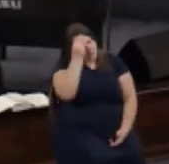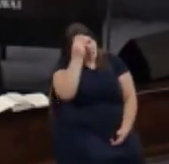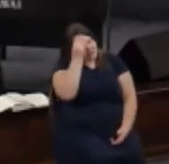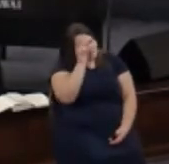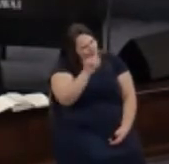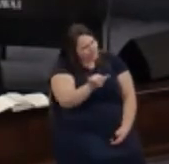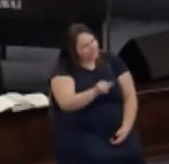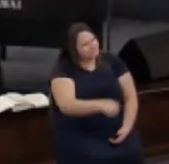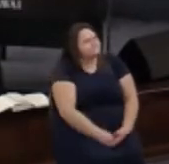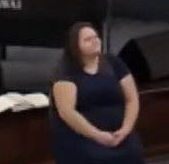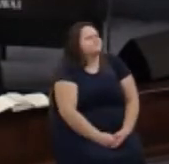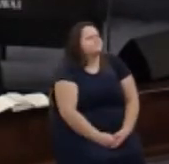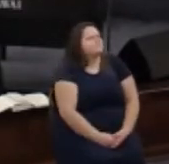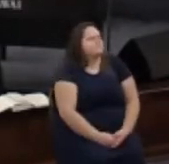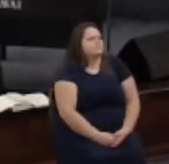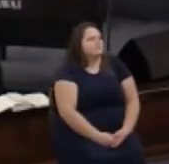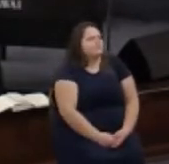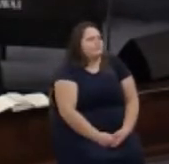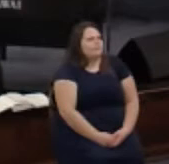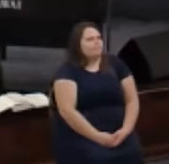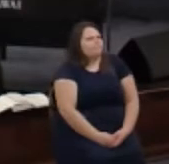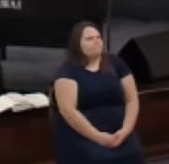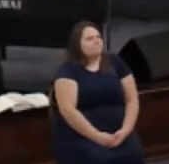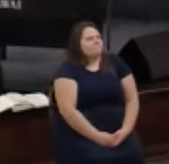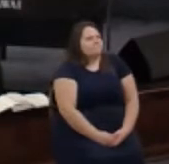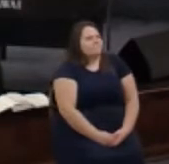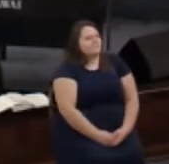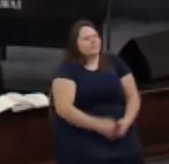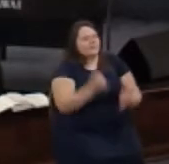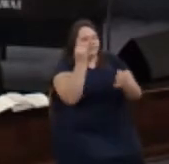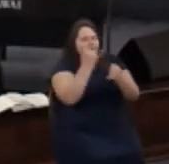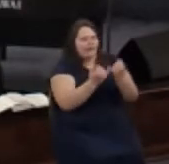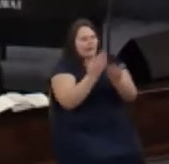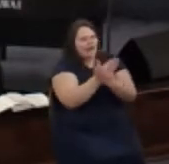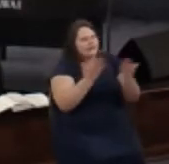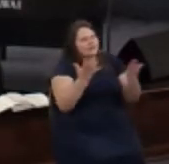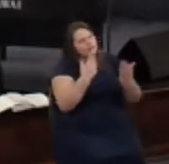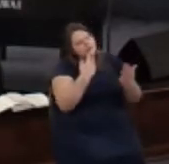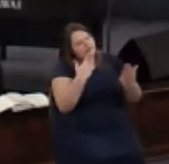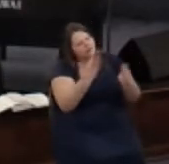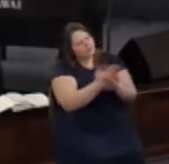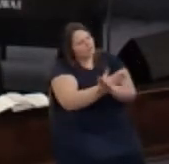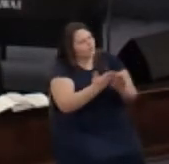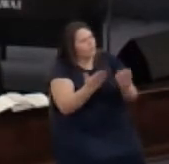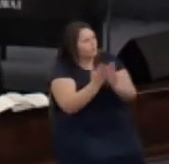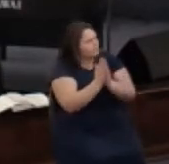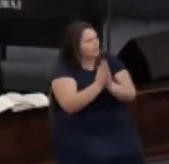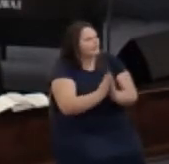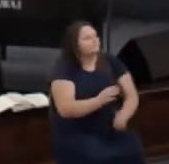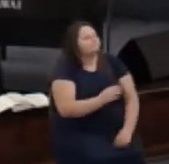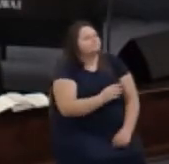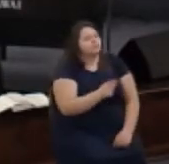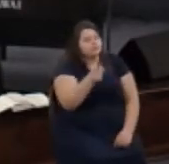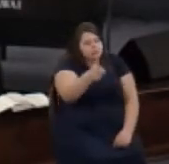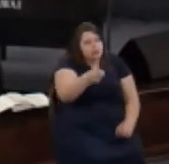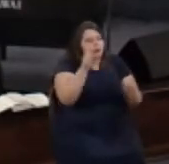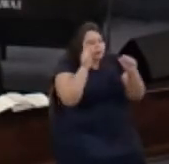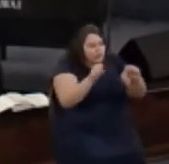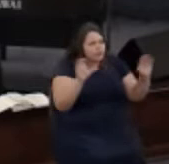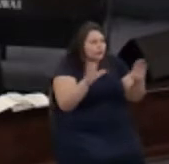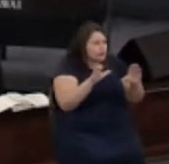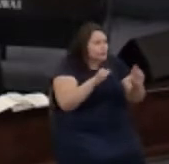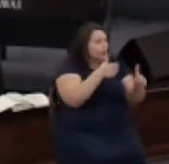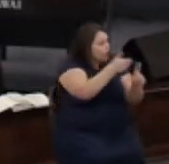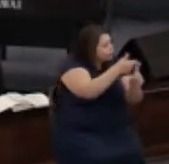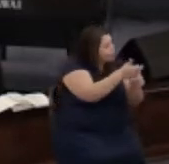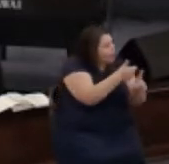the last thing I want to say before we pray is you can do this on your